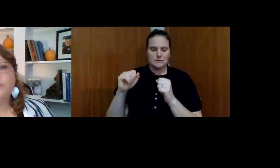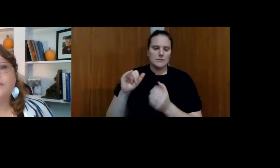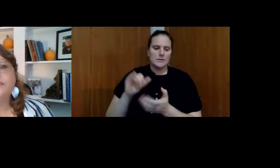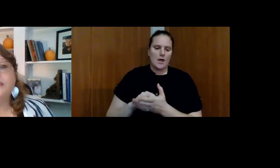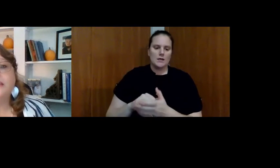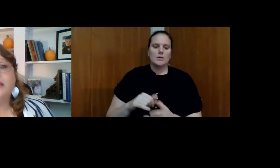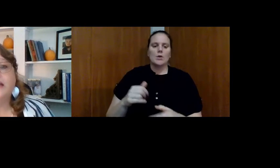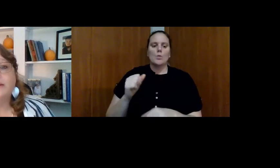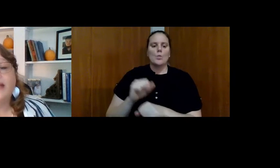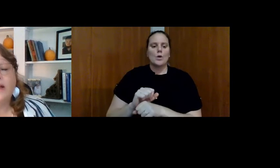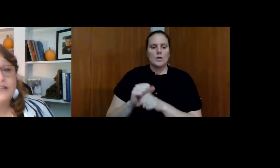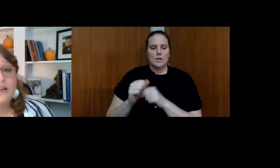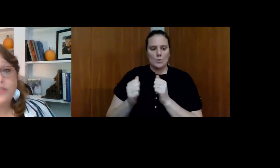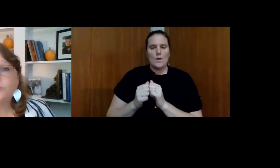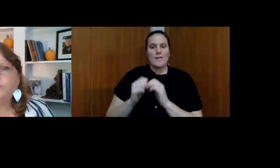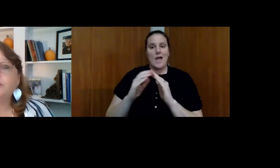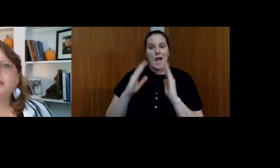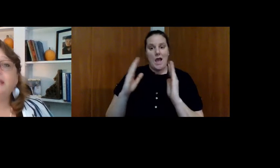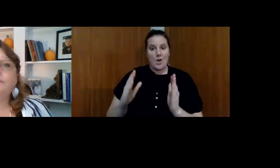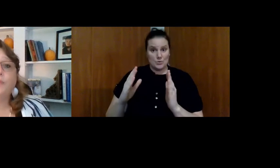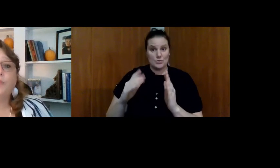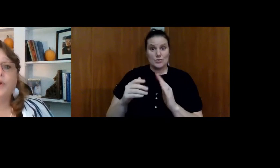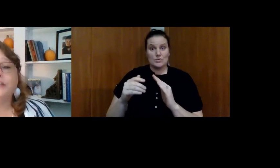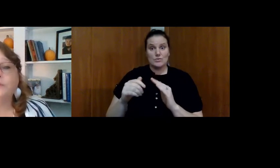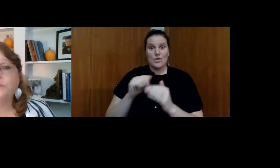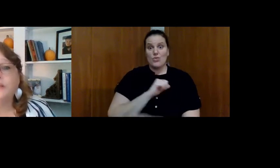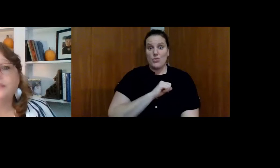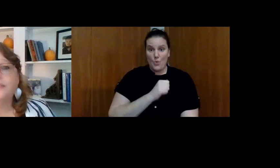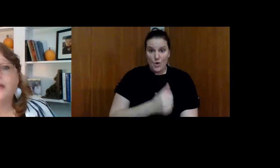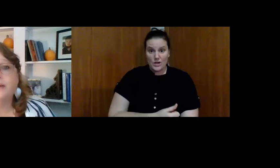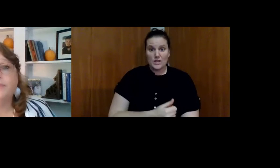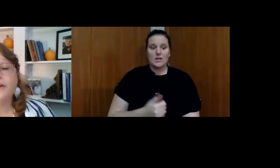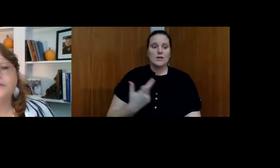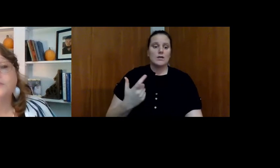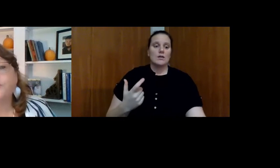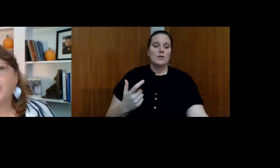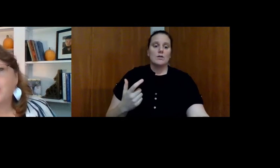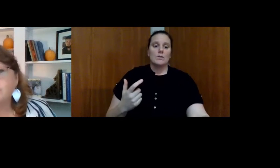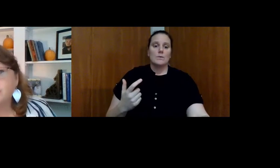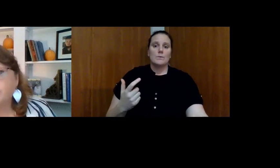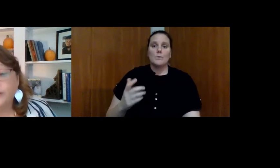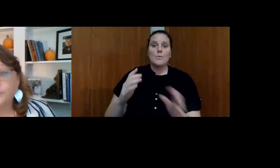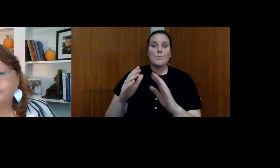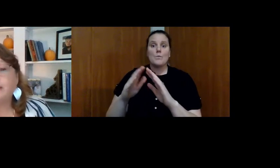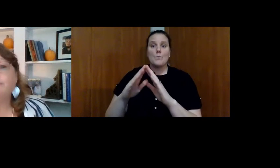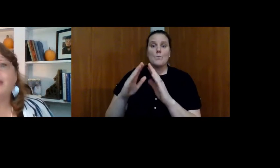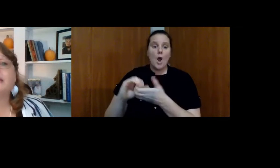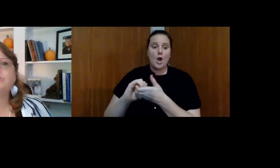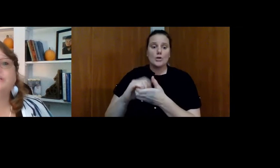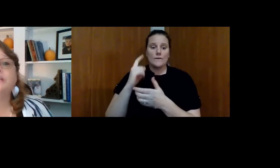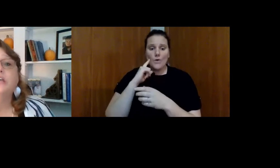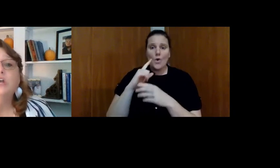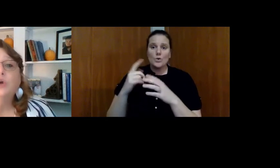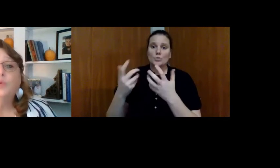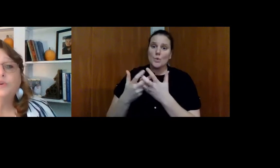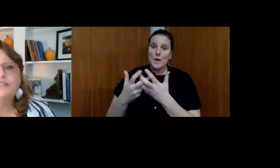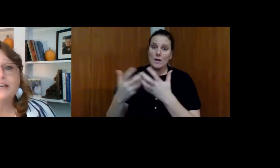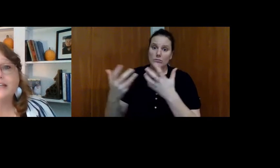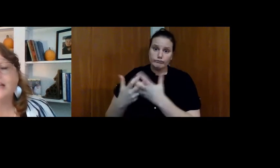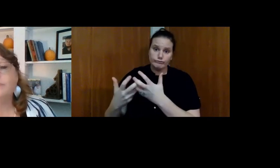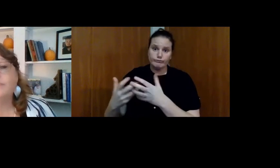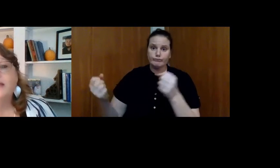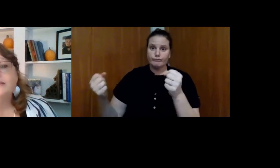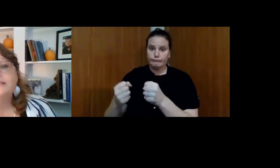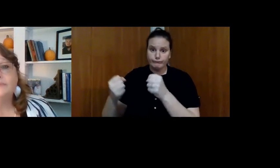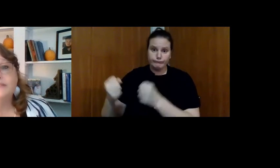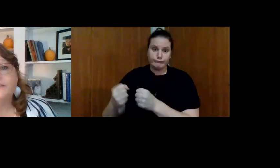working with the Housing Authority. We're working with partners for housing around roommate matching. We're